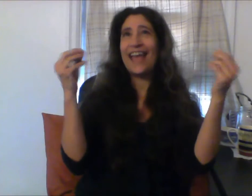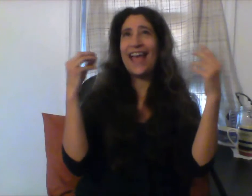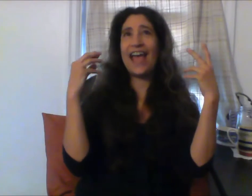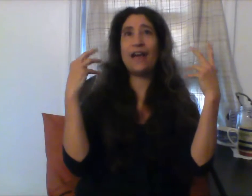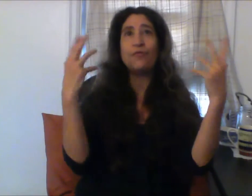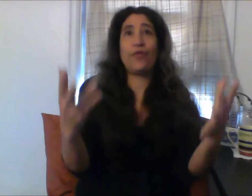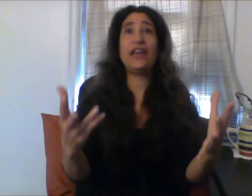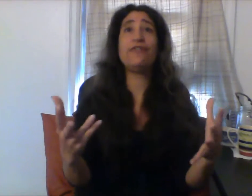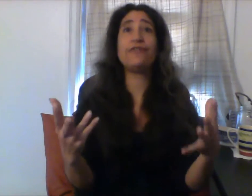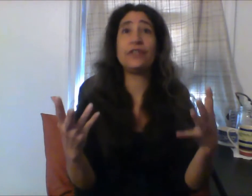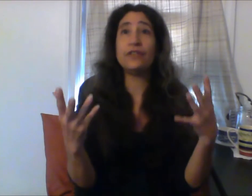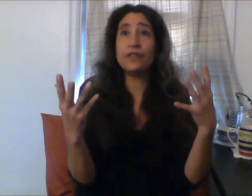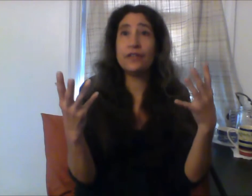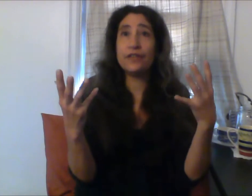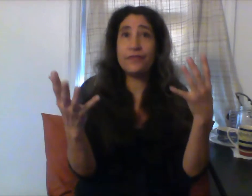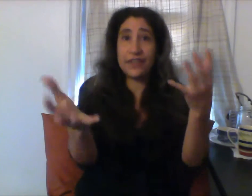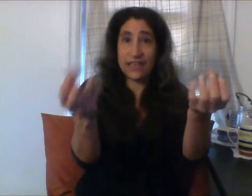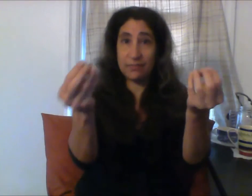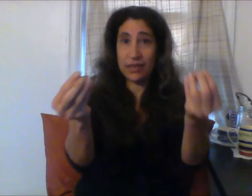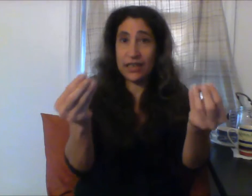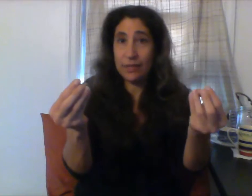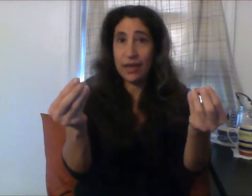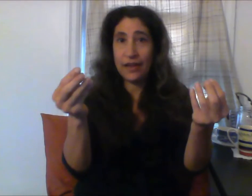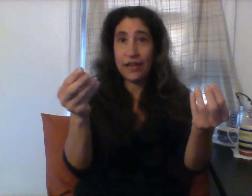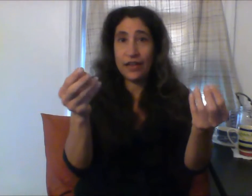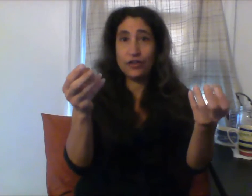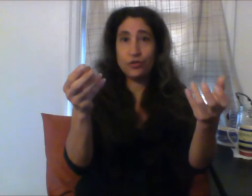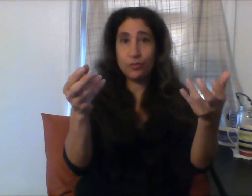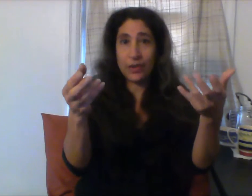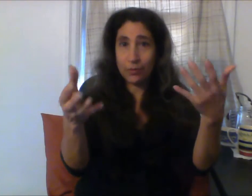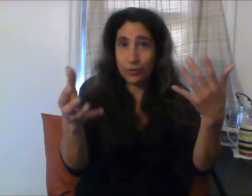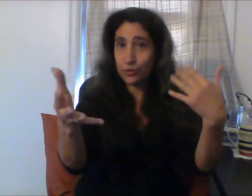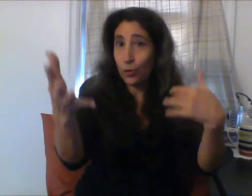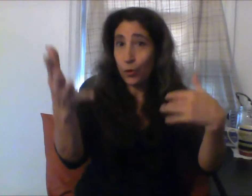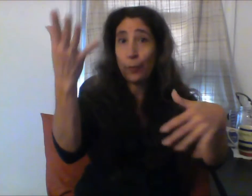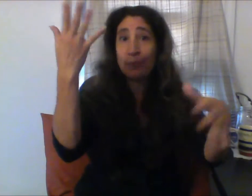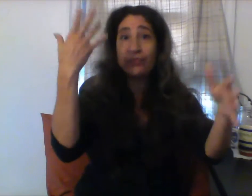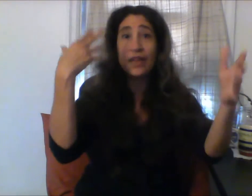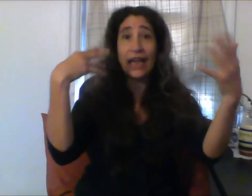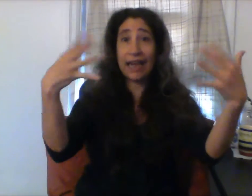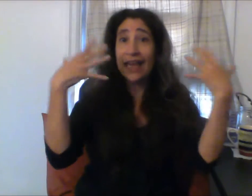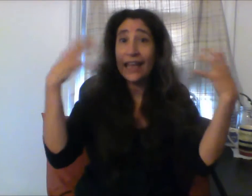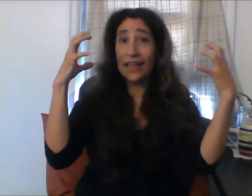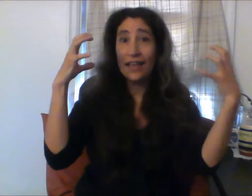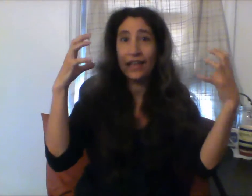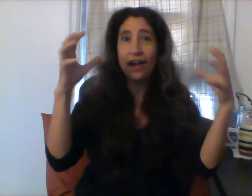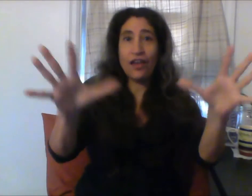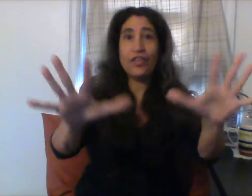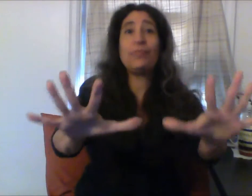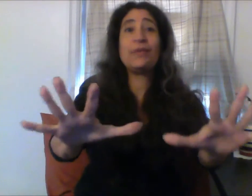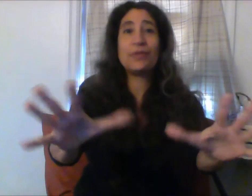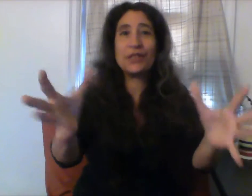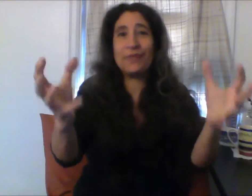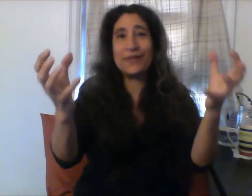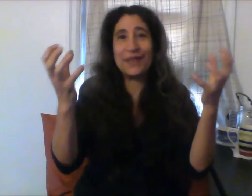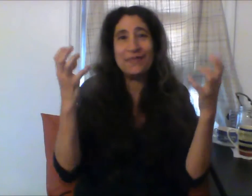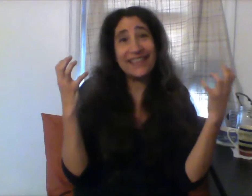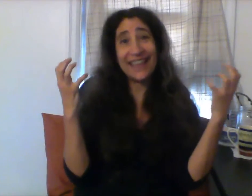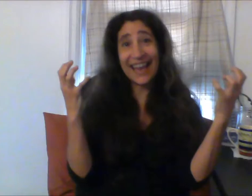I'm grateful for this medium to be able to hear other people expressing that they